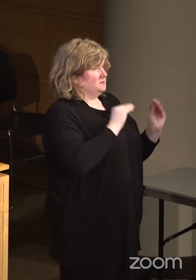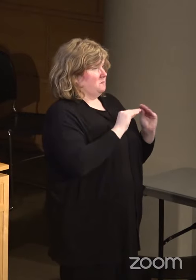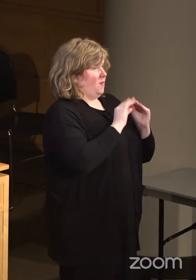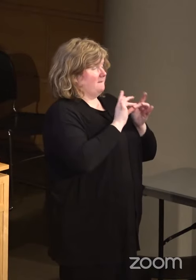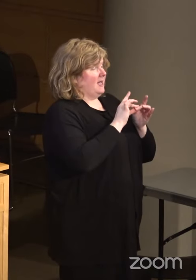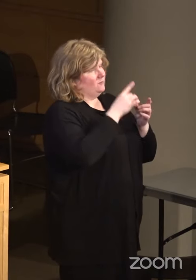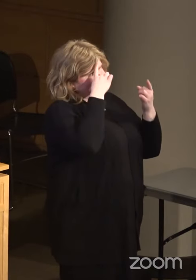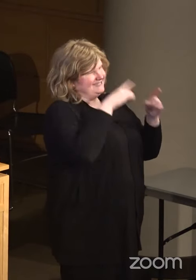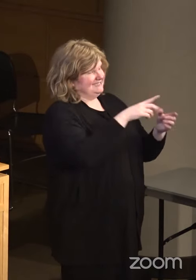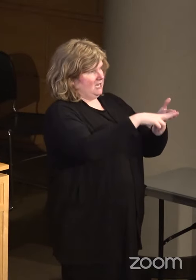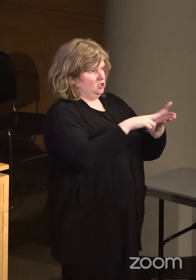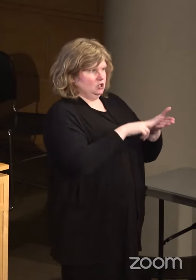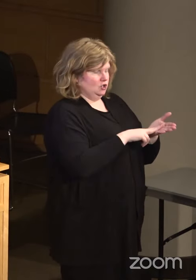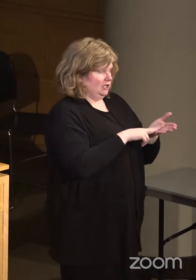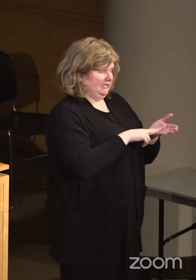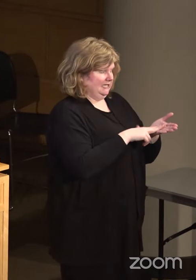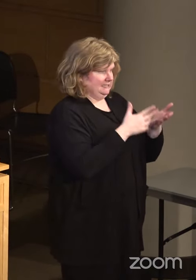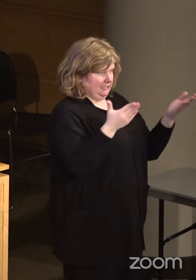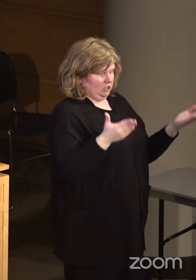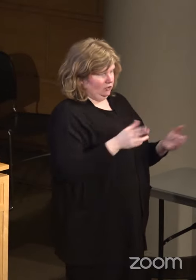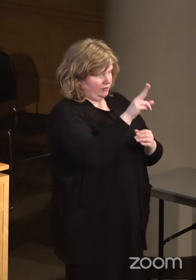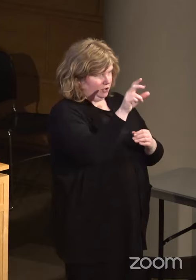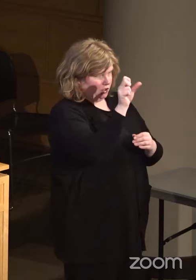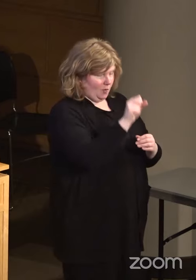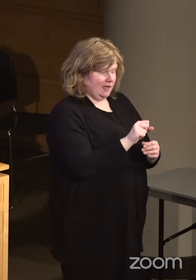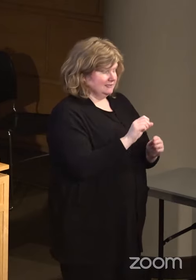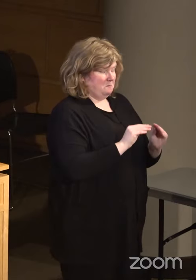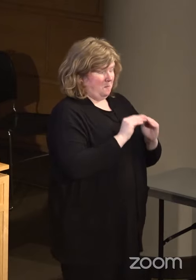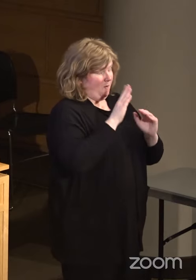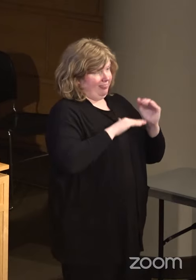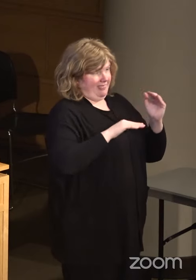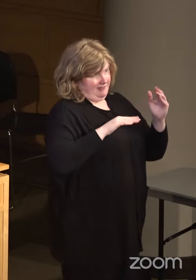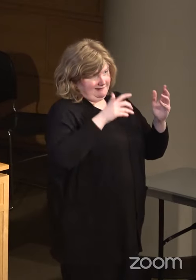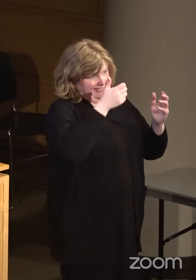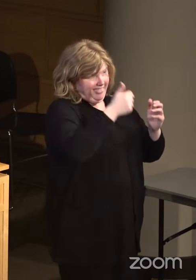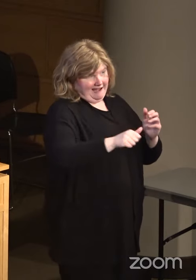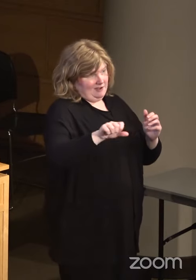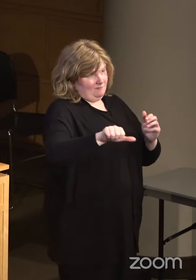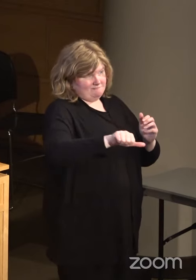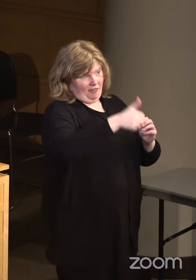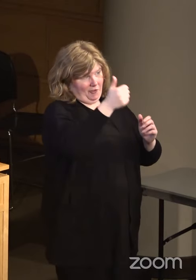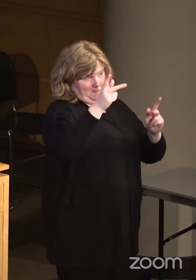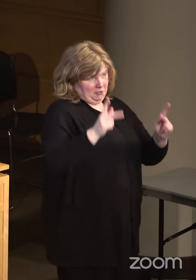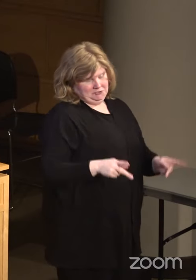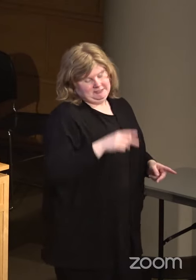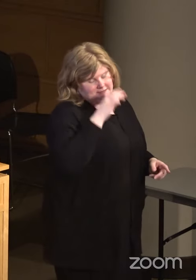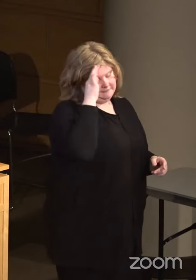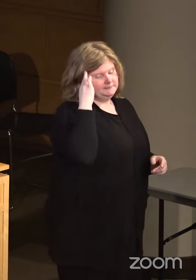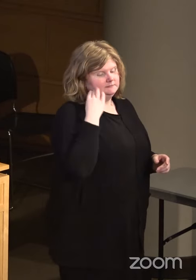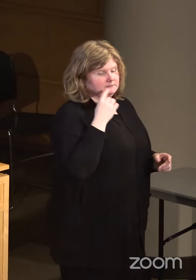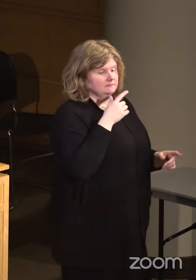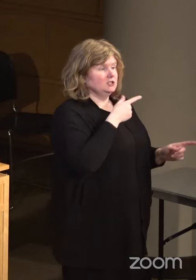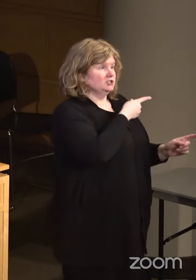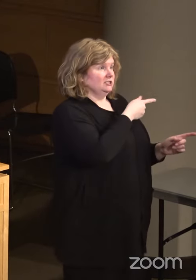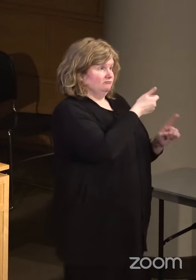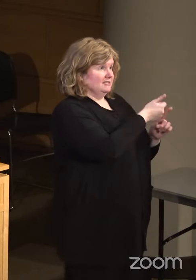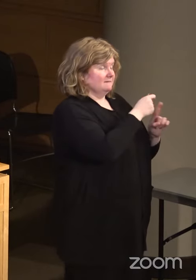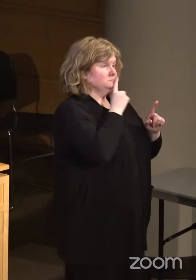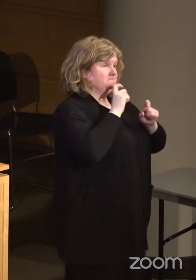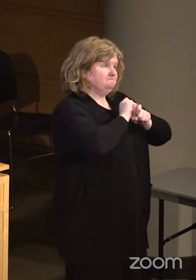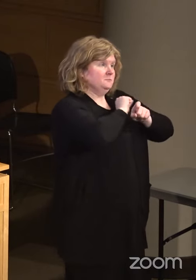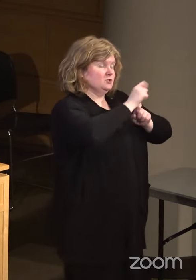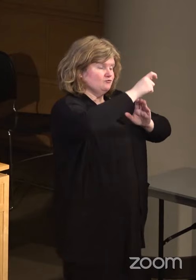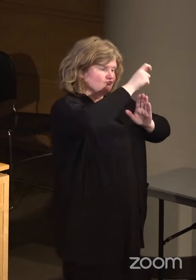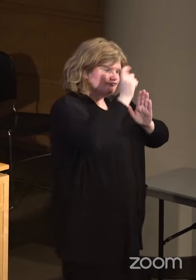consent decrees in this country than anyone else who has written the book, has